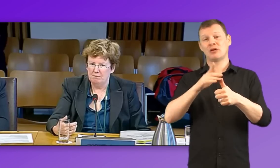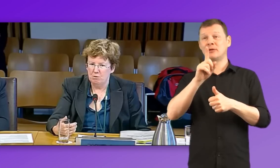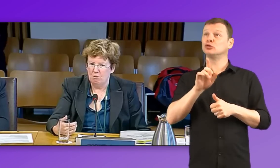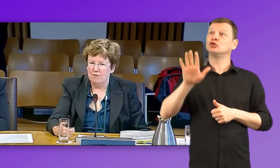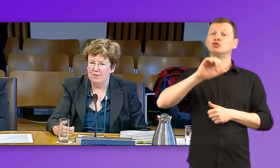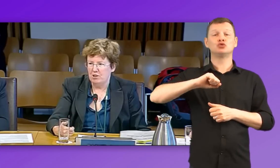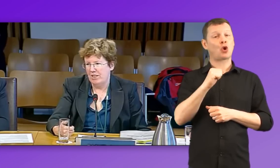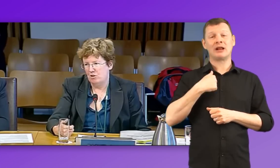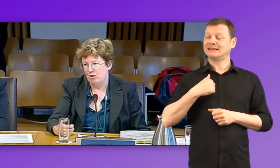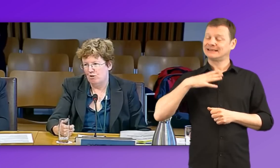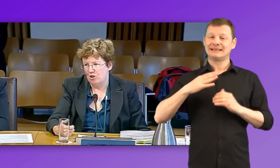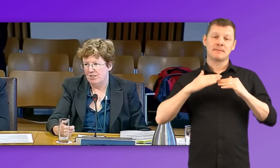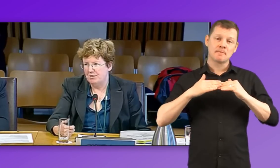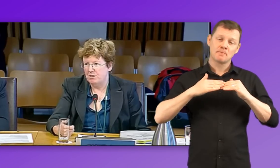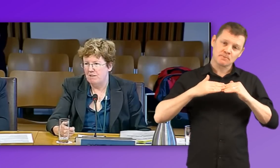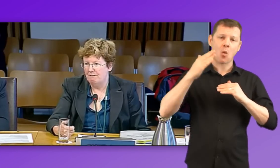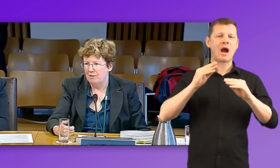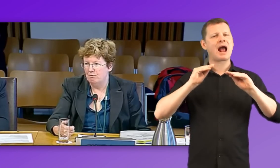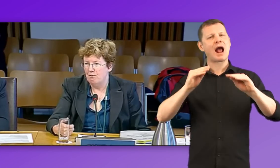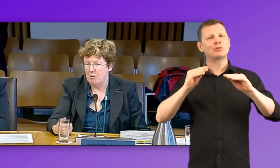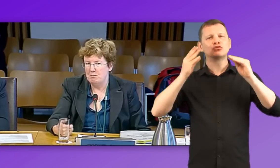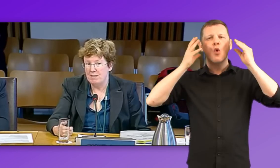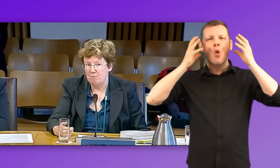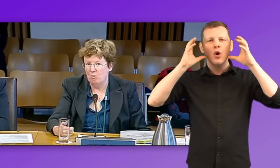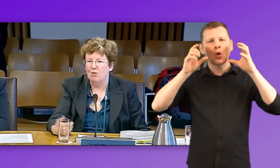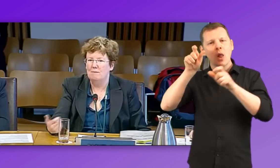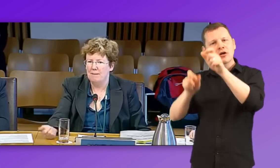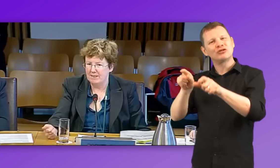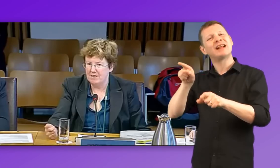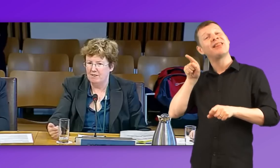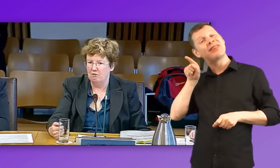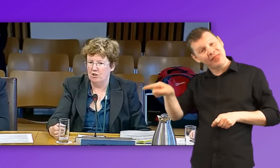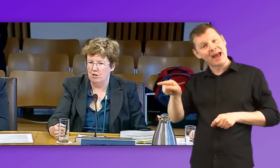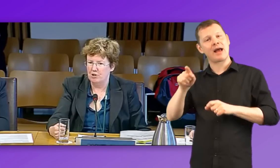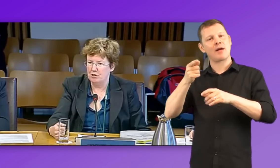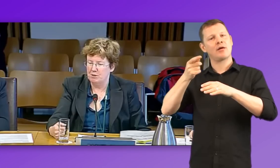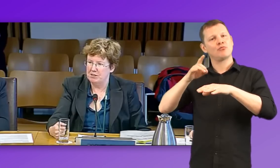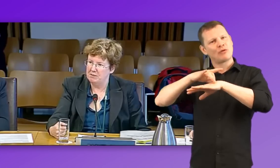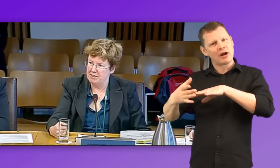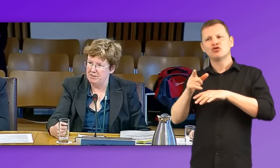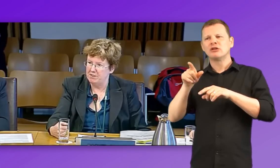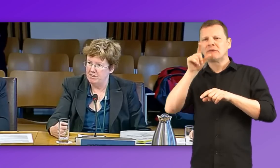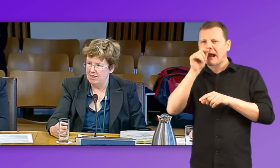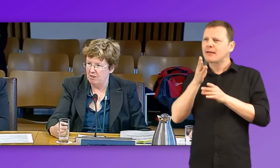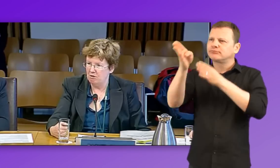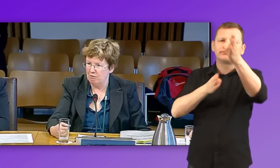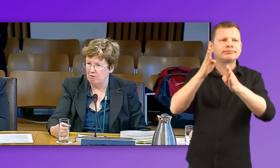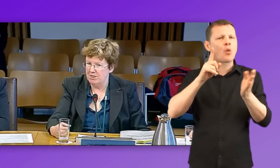more of is educational audiologists. We don't have enough. Those people can make the technological adjustments that are needed in local authorities,